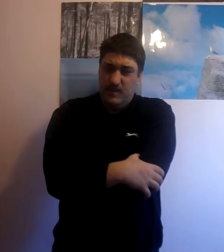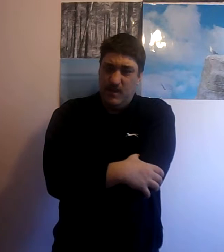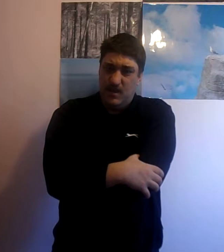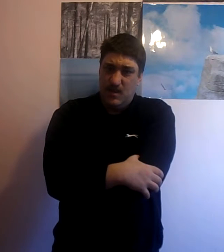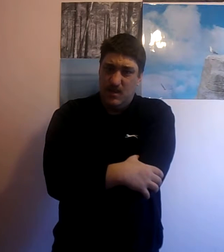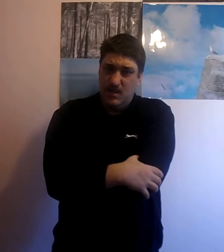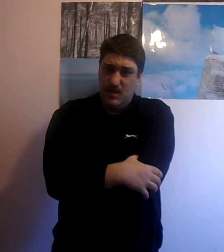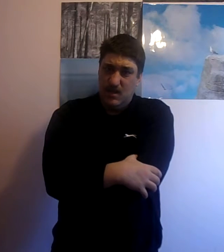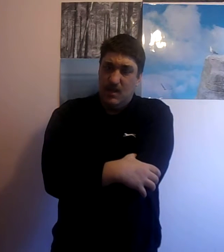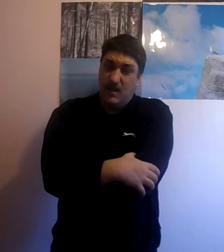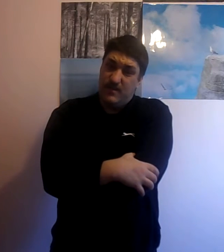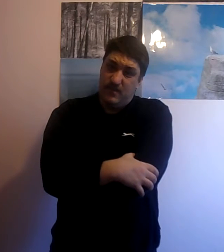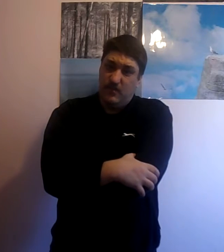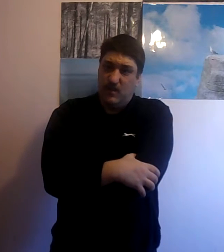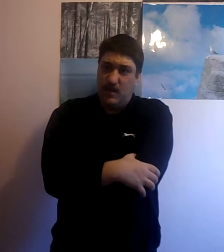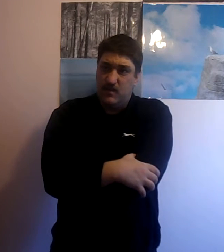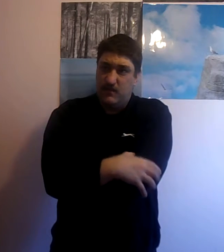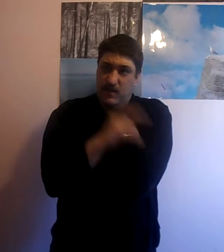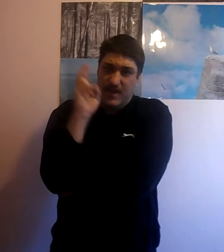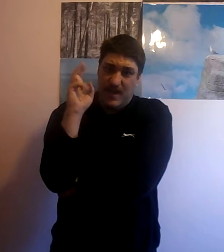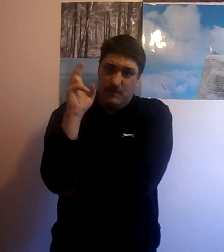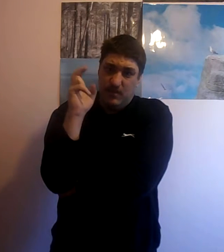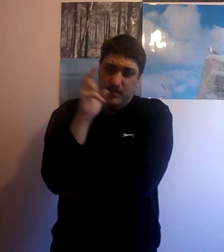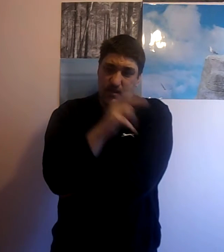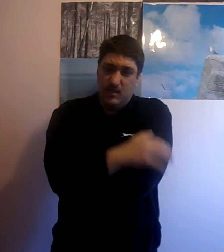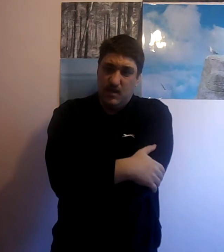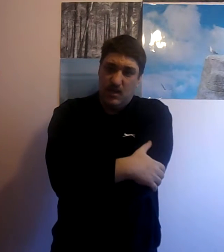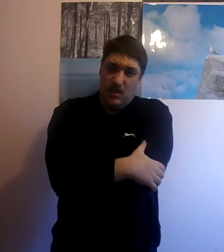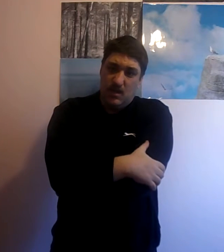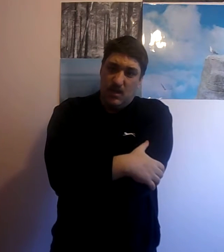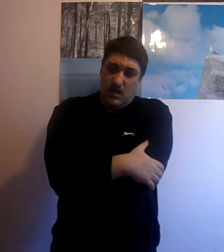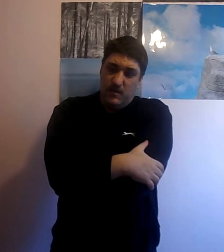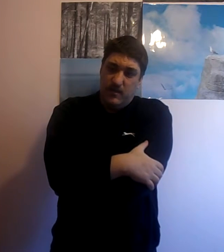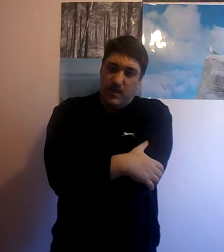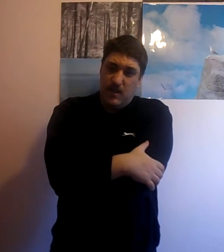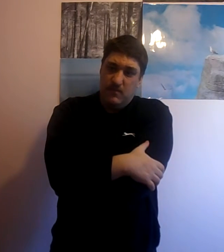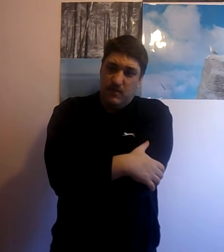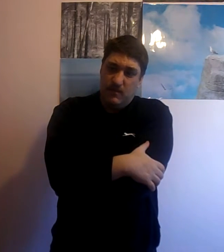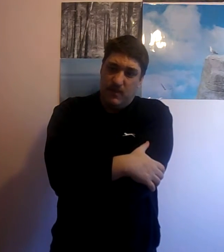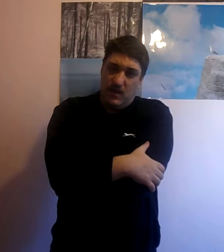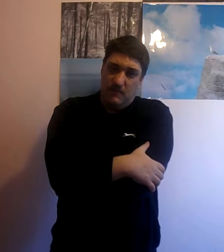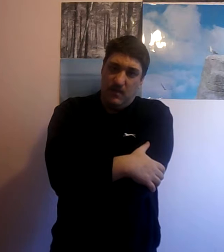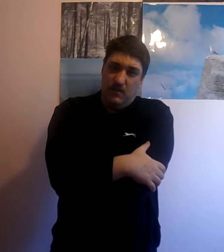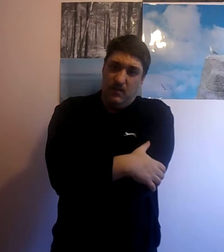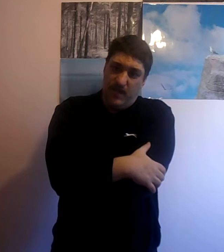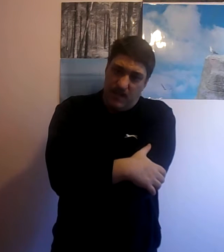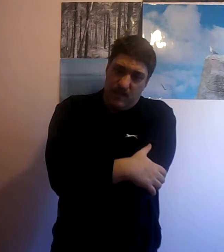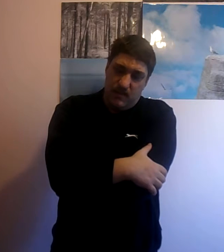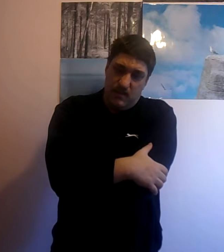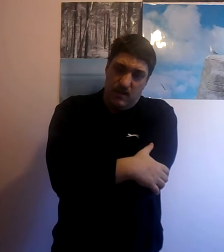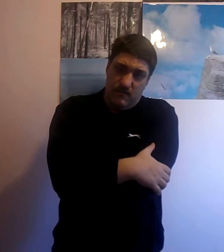that's another case of game logic this game is going to have Link as its hero